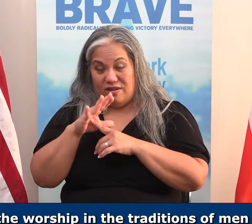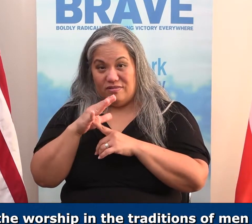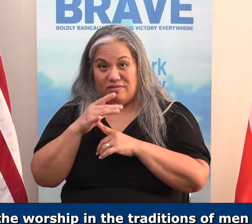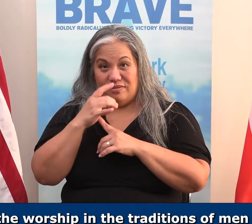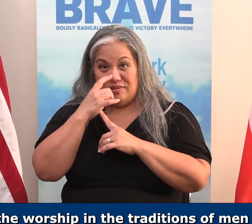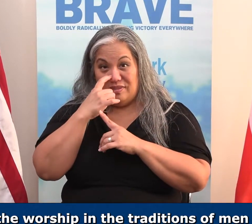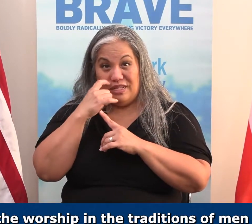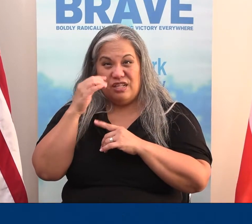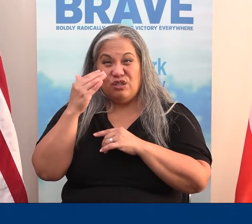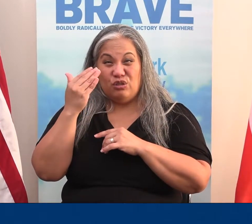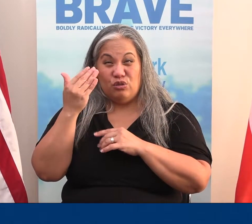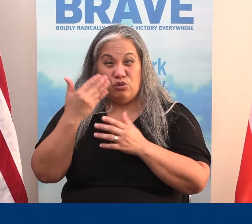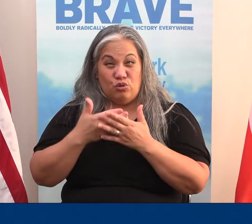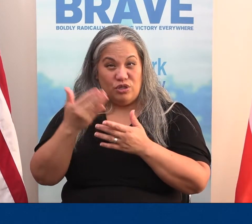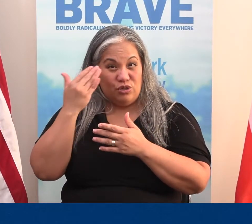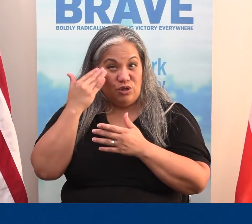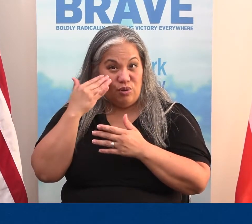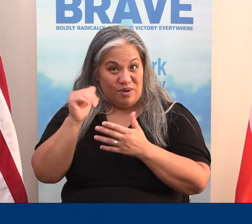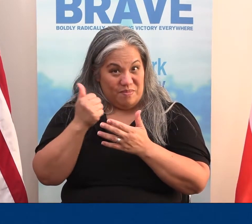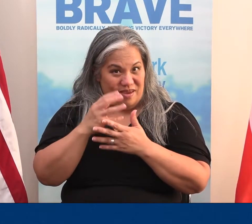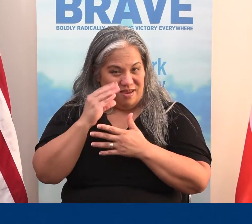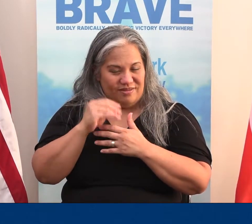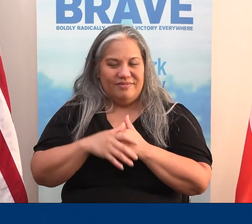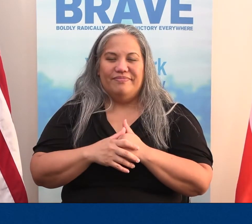God. That would be good to know. Amen, guys?